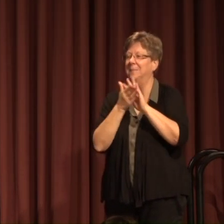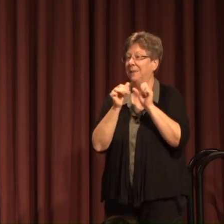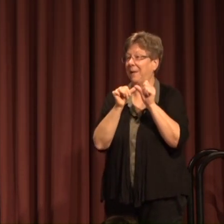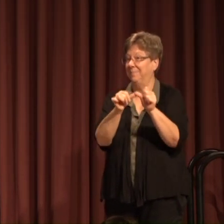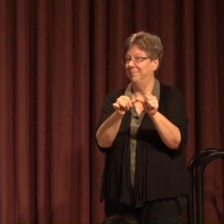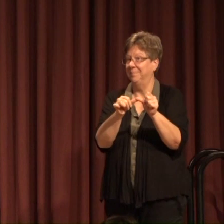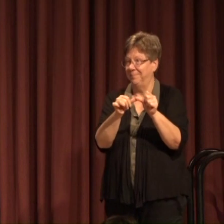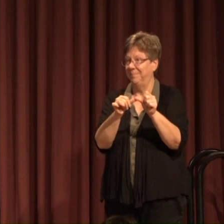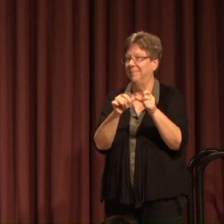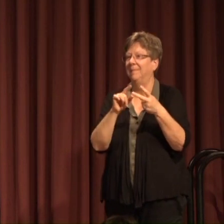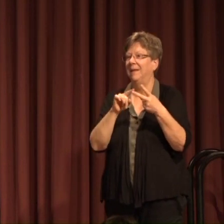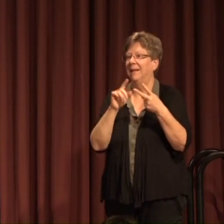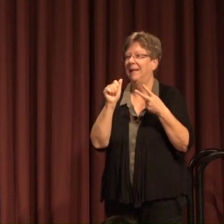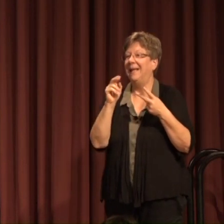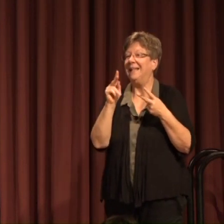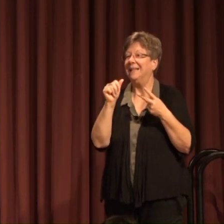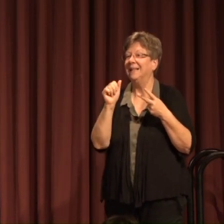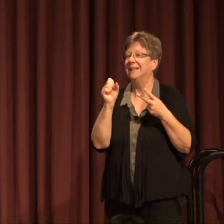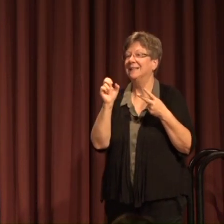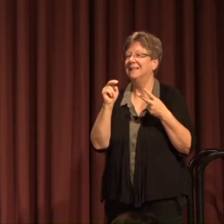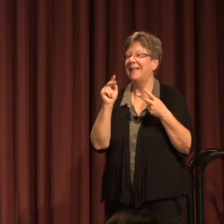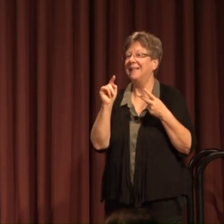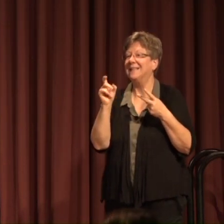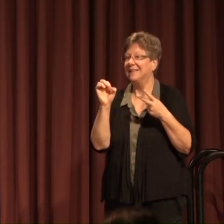this year as has Dr. Anita Santissier